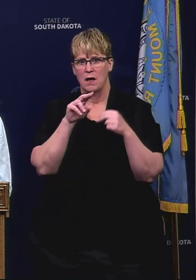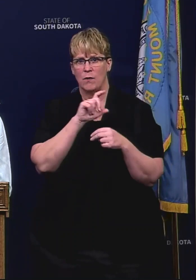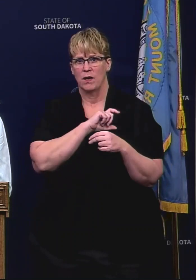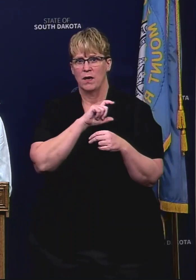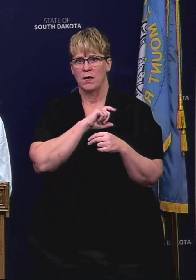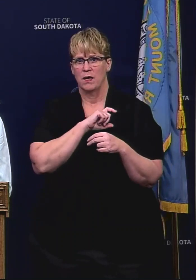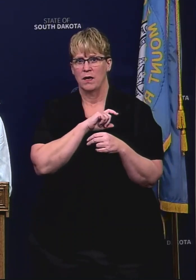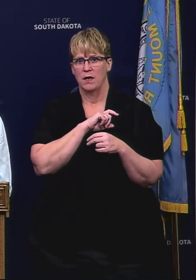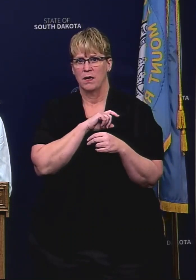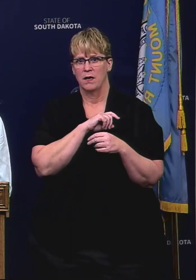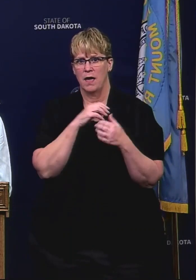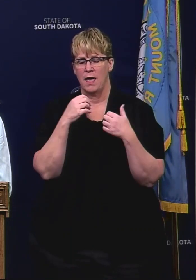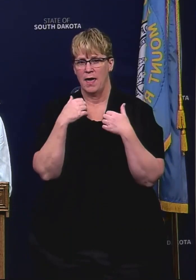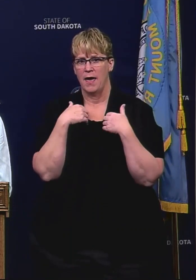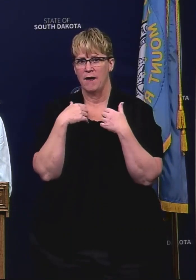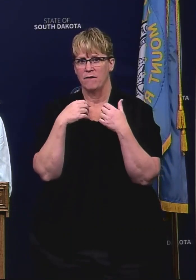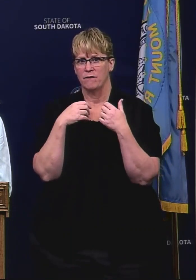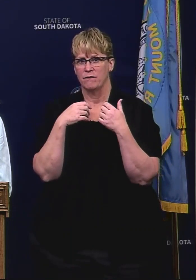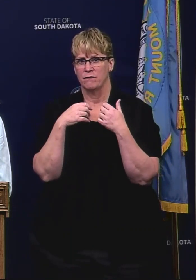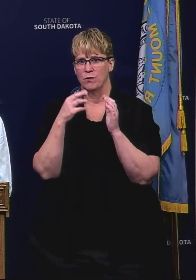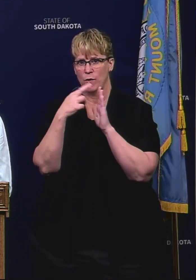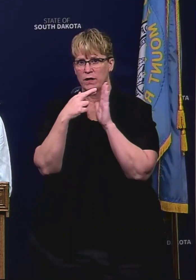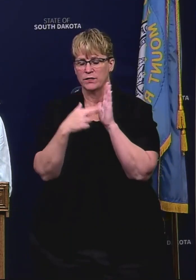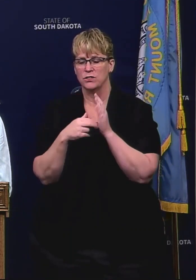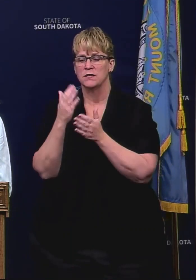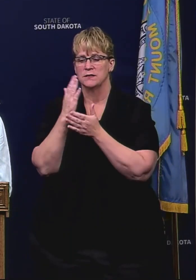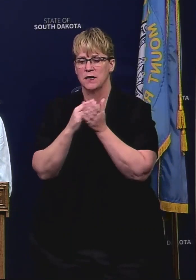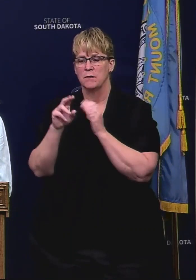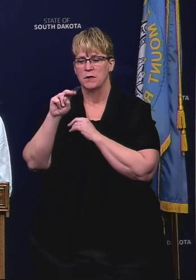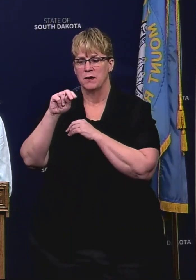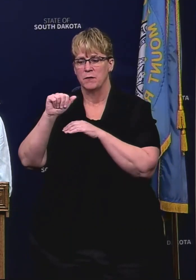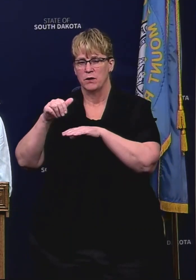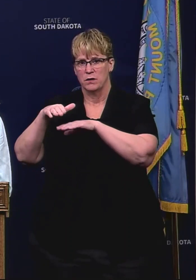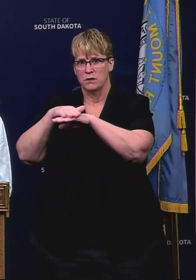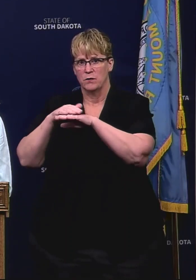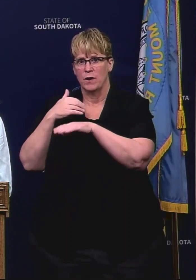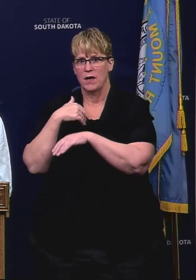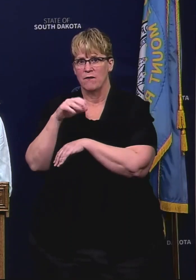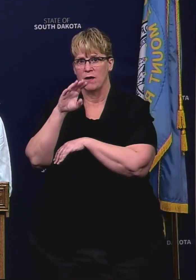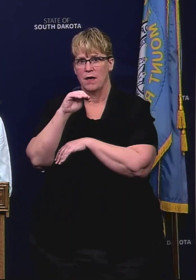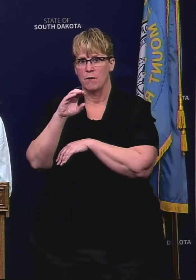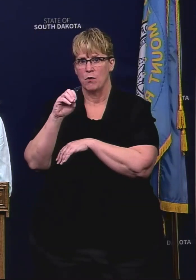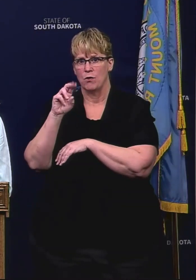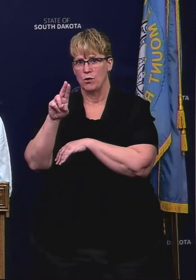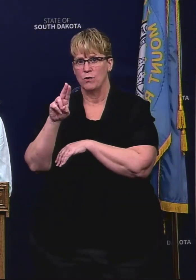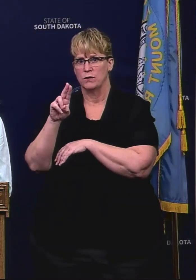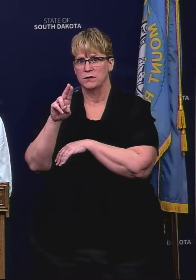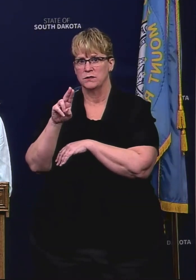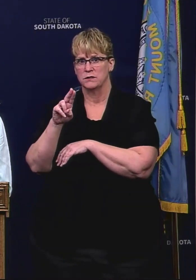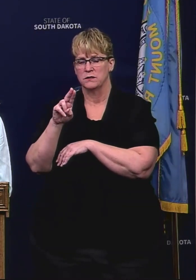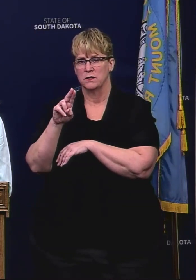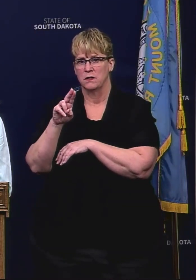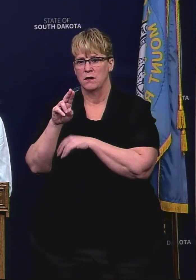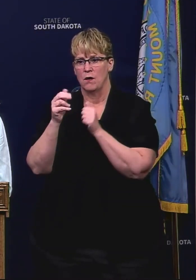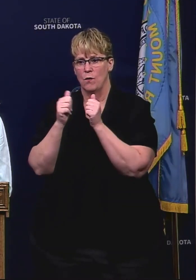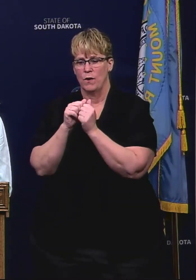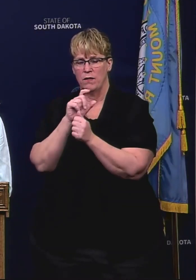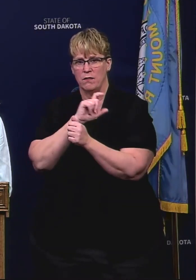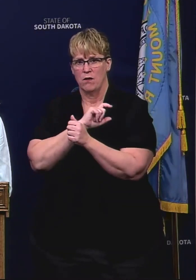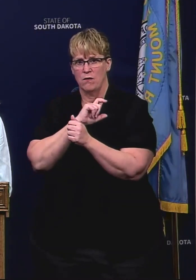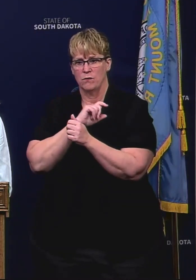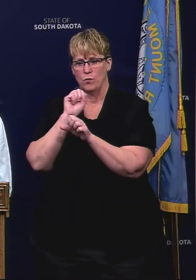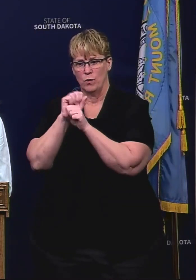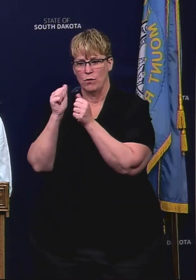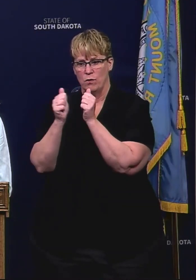there are some some tribes that we have memorandums of understanding with that we do law enforcement